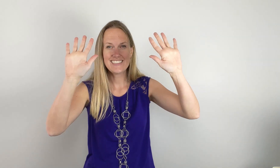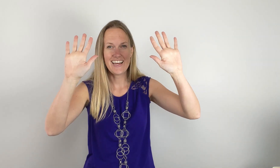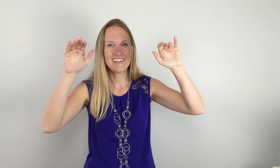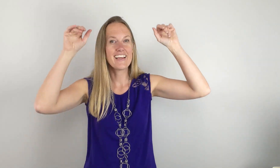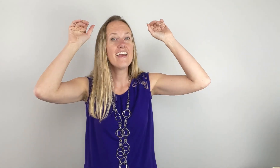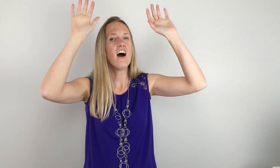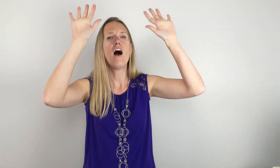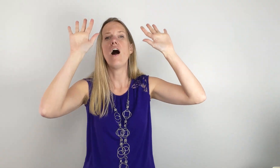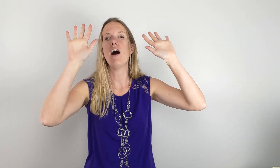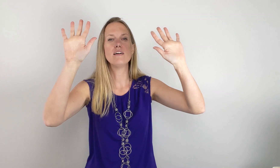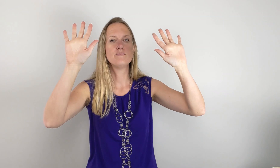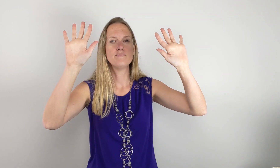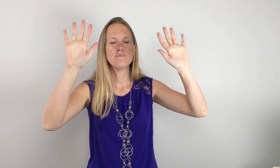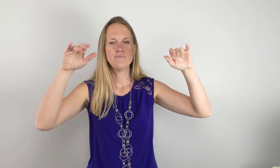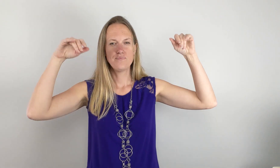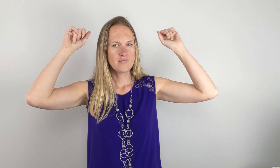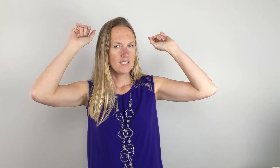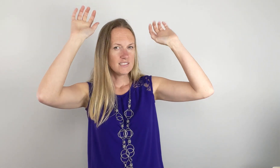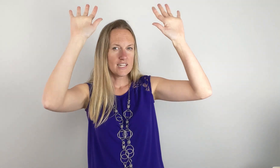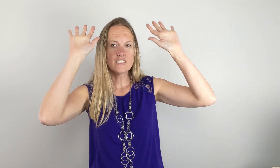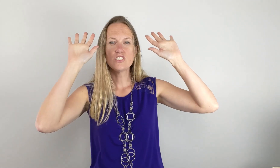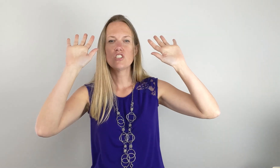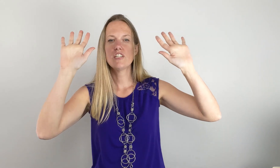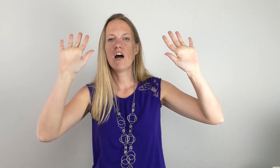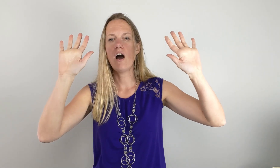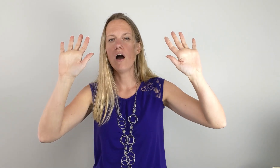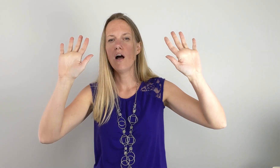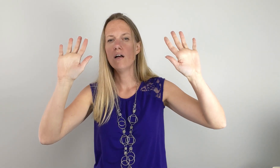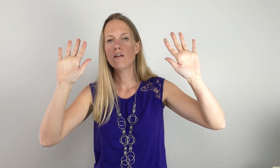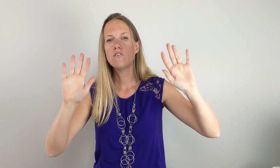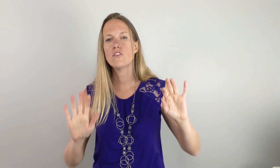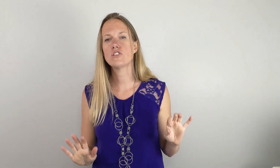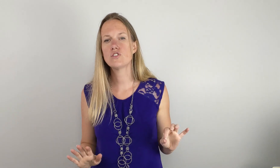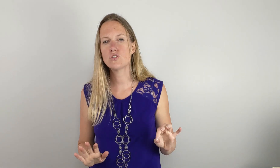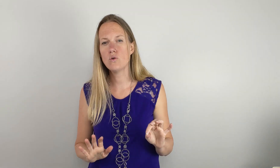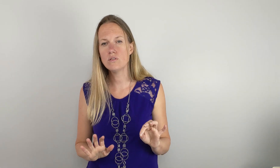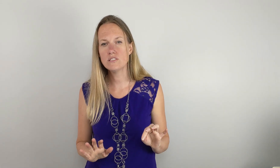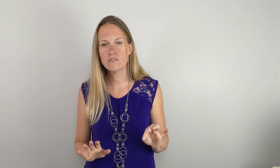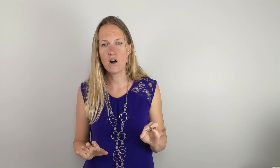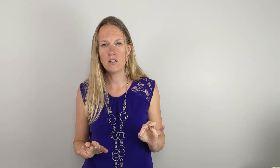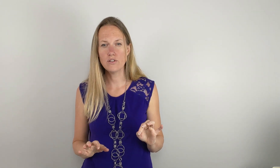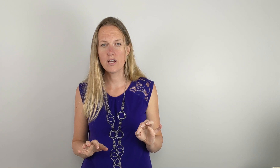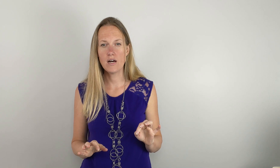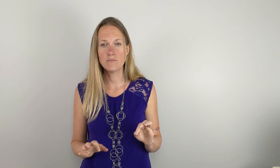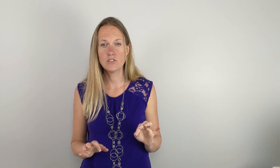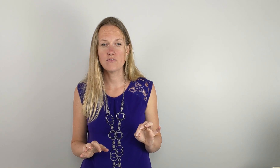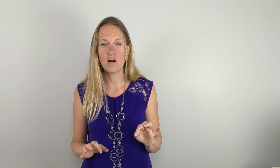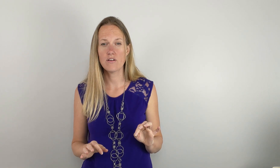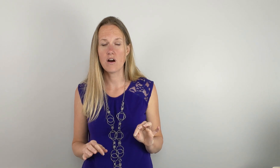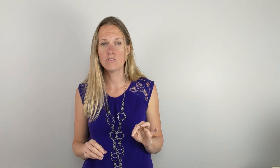ten. Okay. Awe. Angels stood in awe. For the souls of all who'd come to the father are